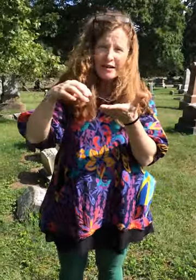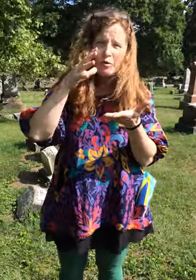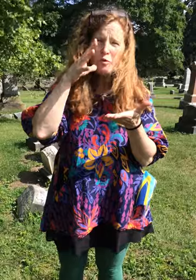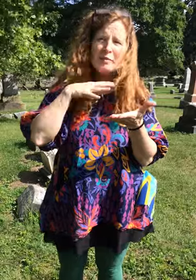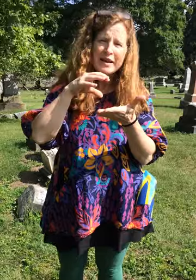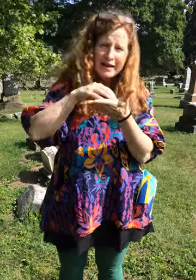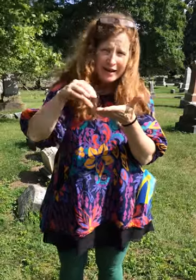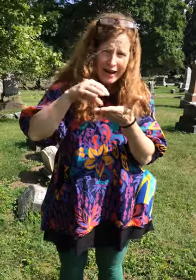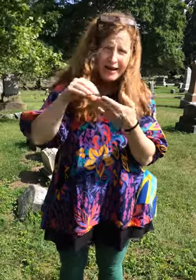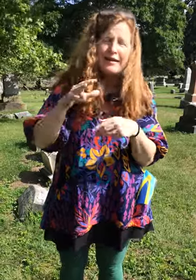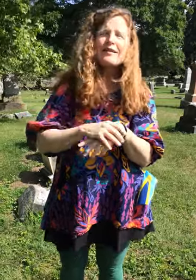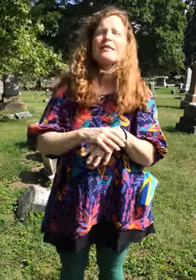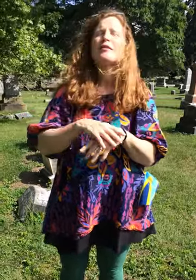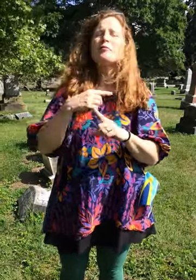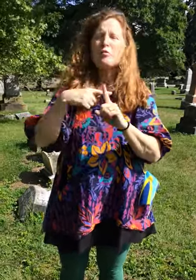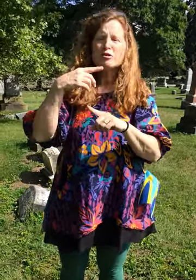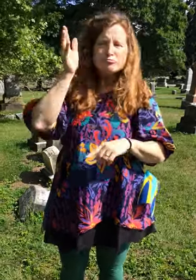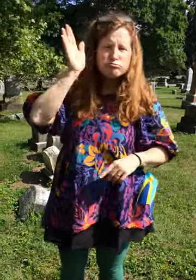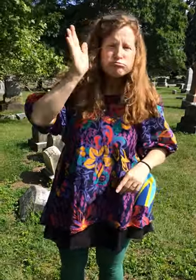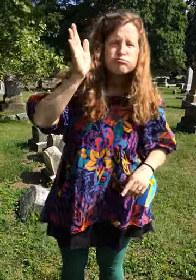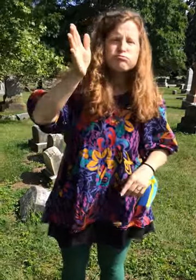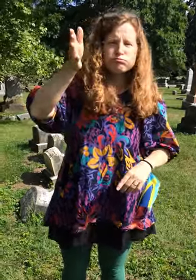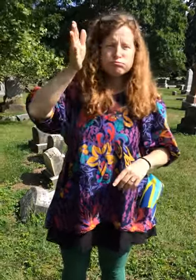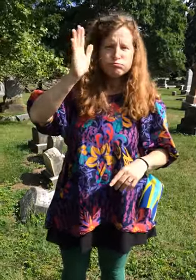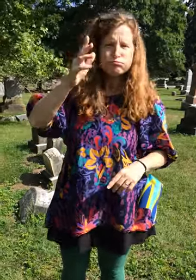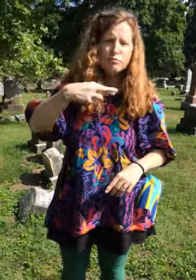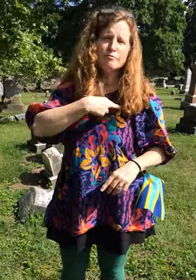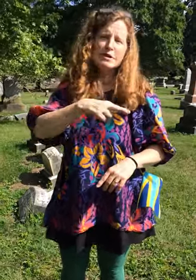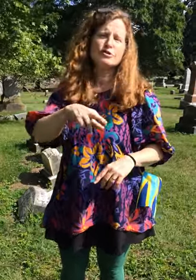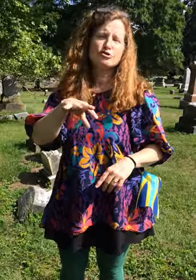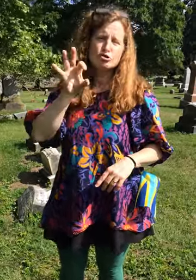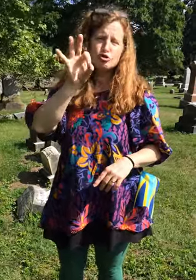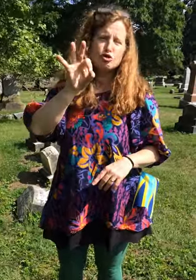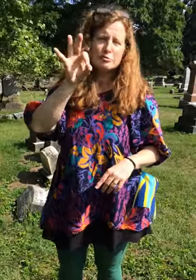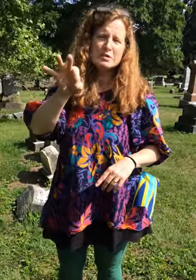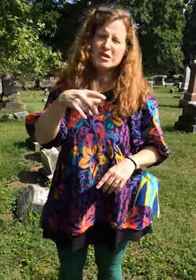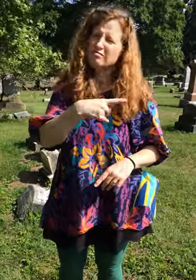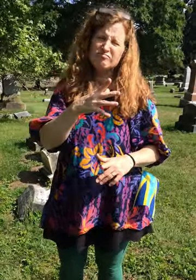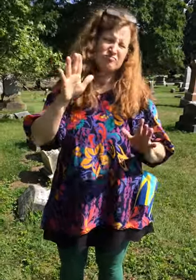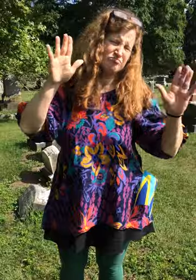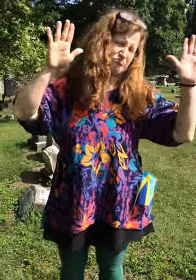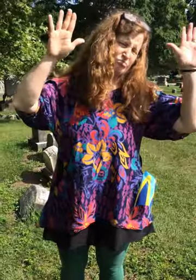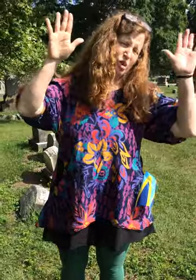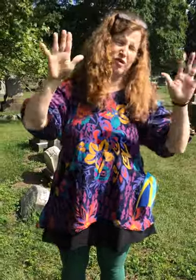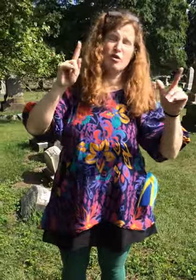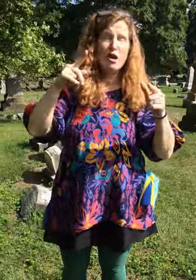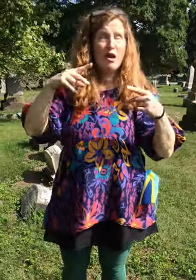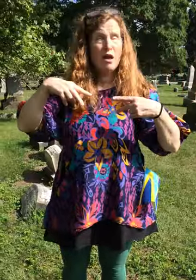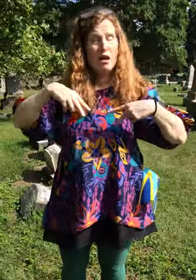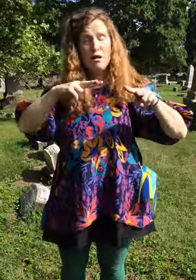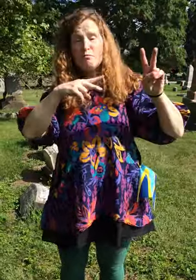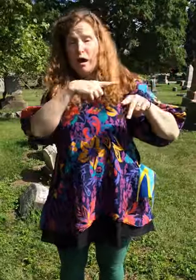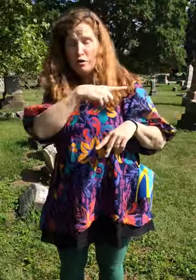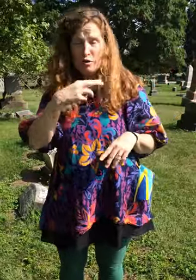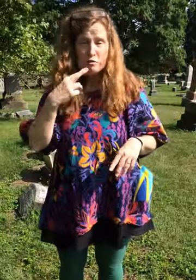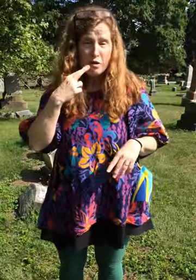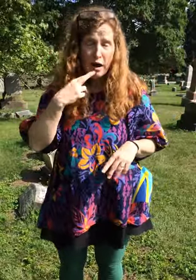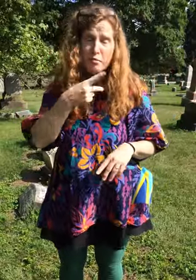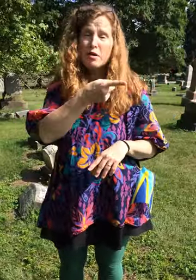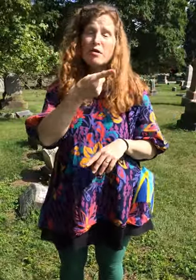Now, can you and I look at it and say, okay, I need to get here, or I need to get here, kind of how you're going to